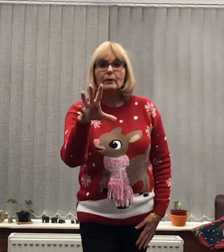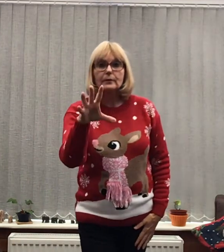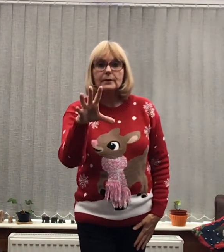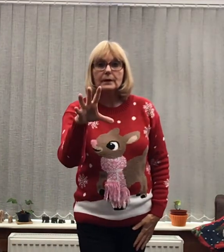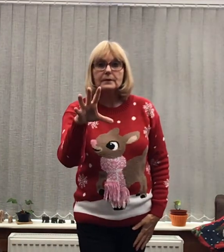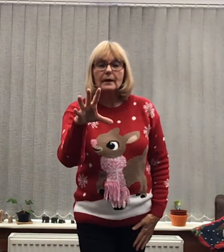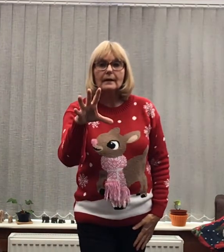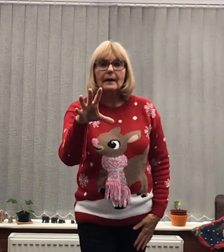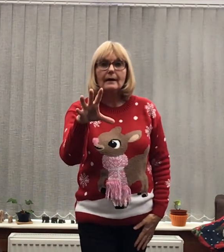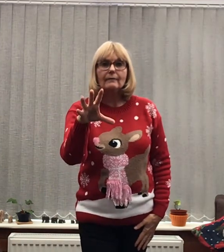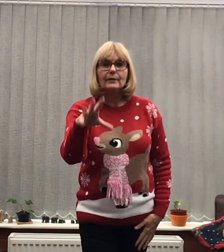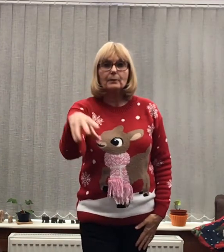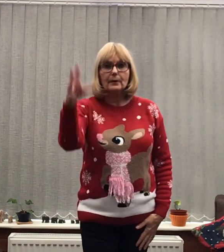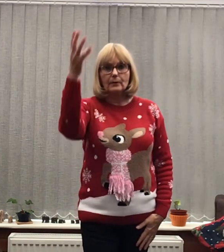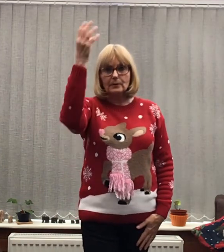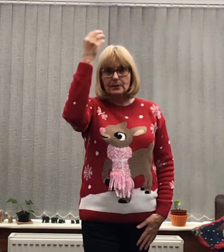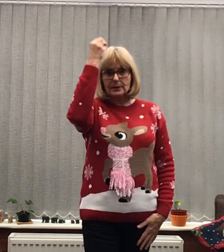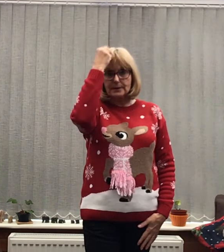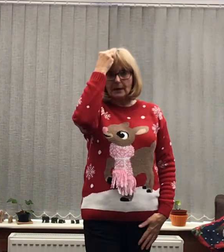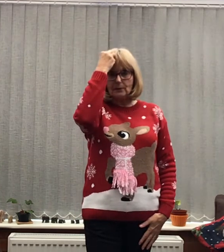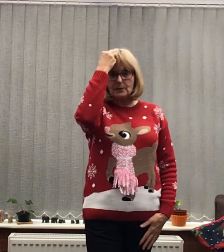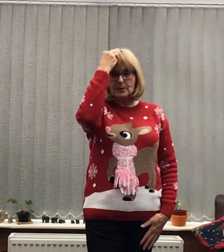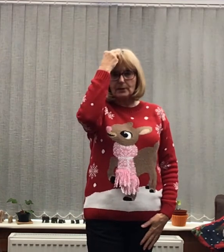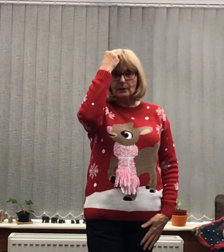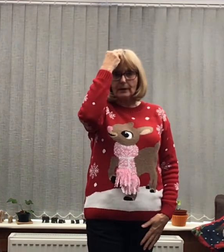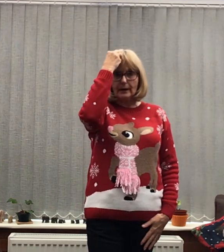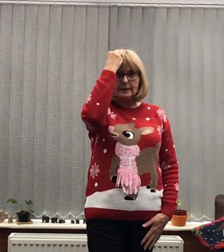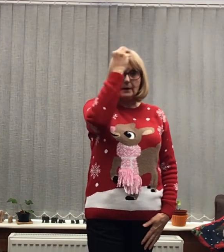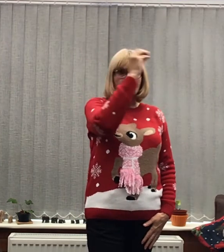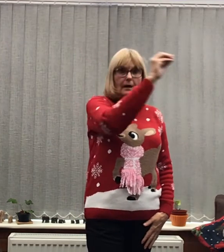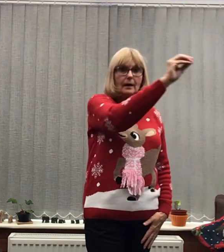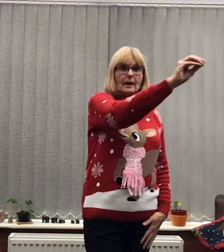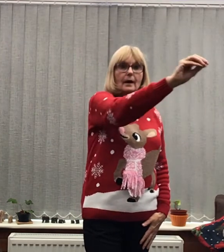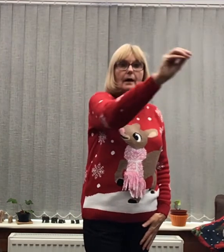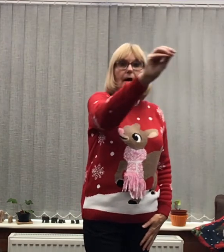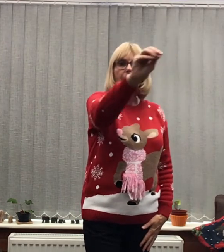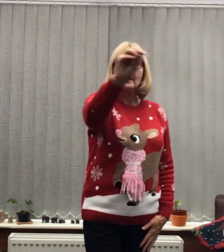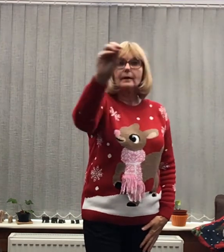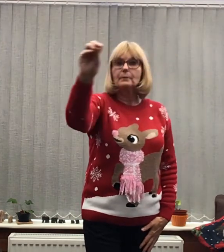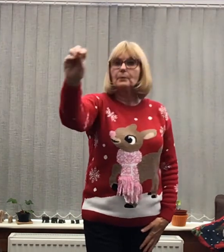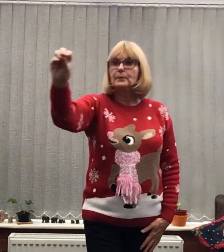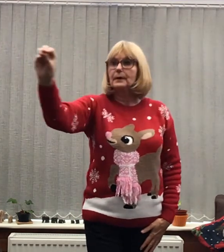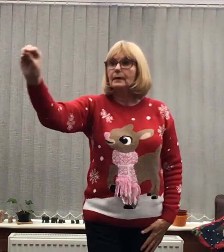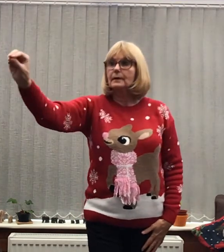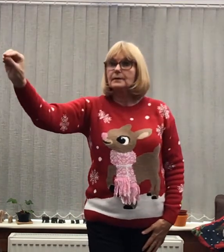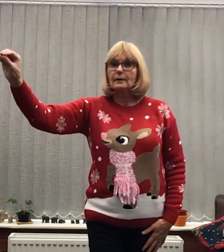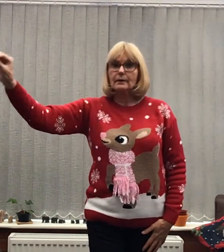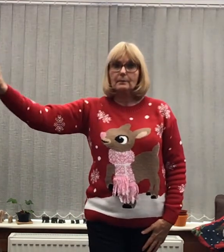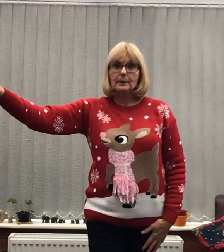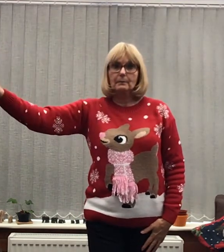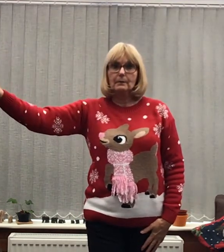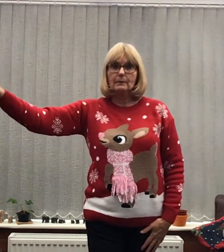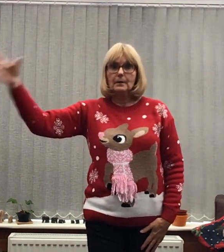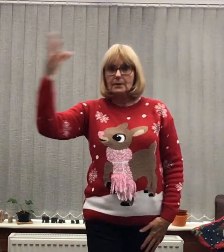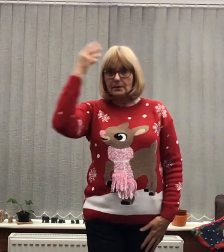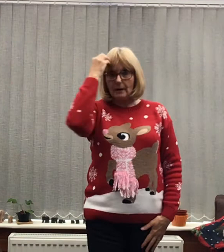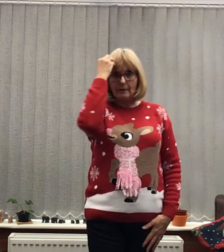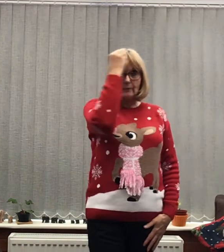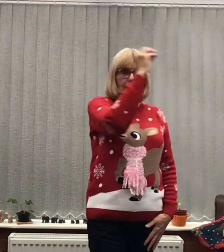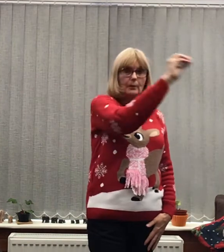Shouted Let everyone know So you take what's in your head And you're putting it into other people So everyone